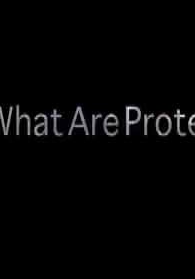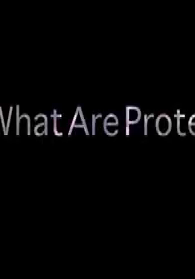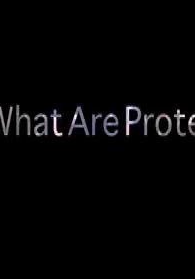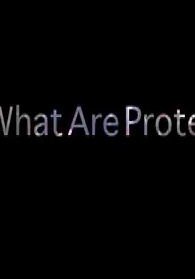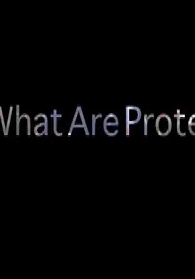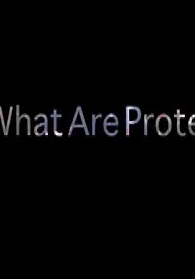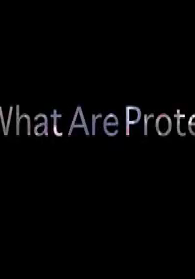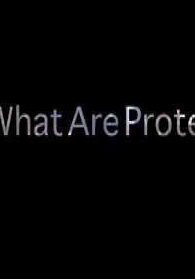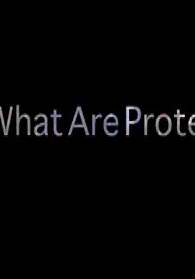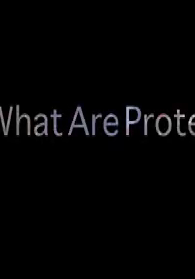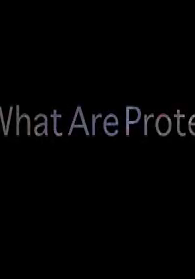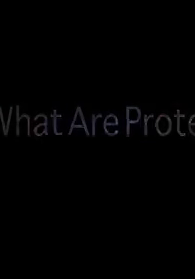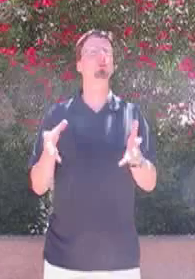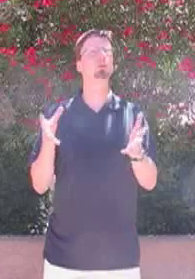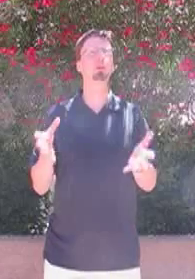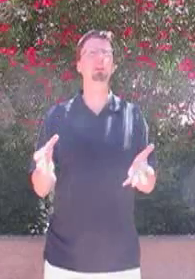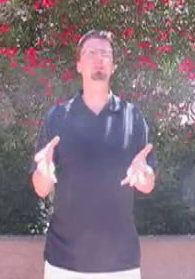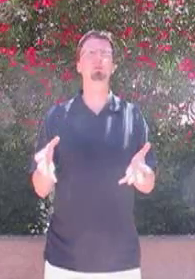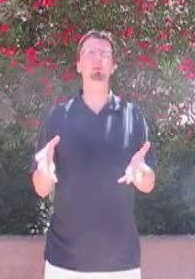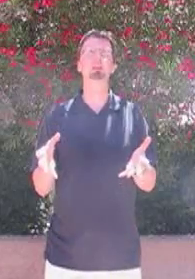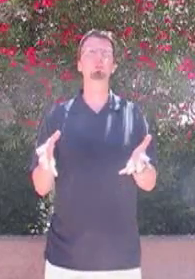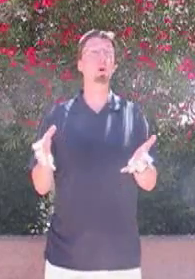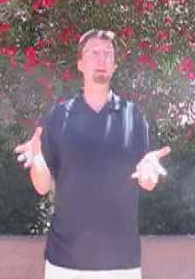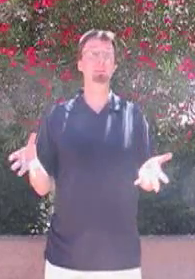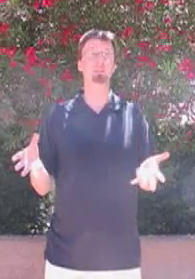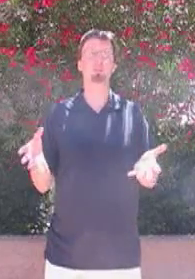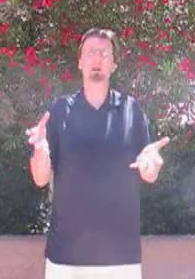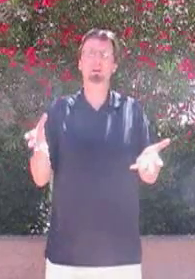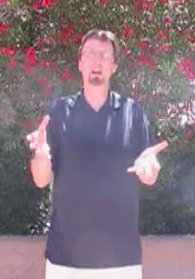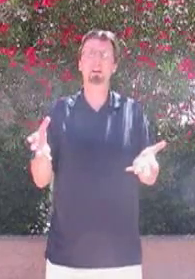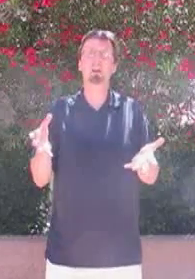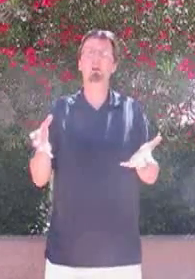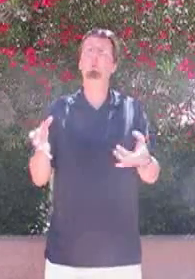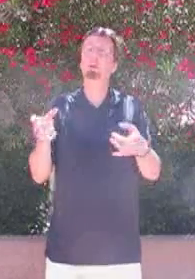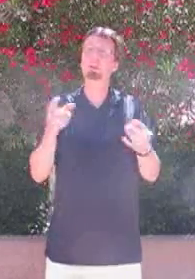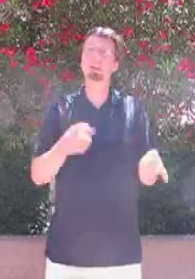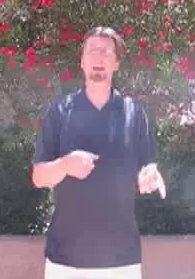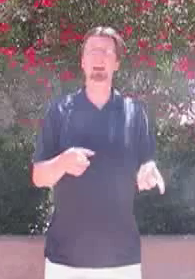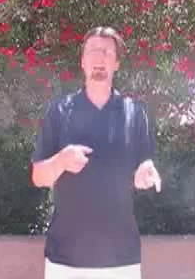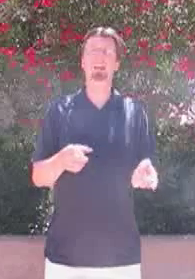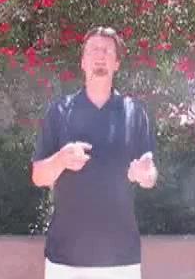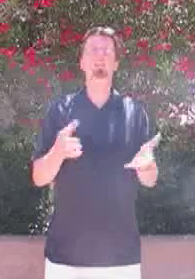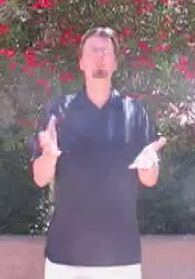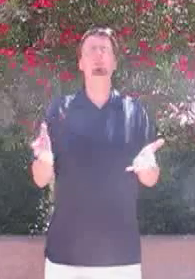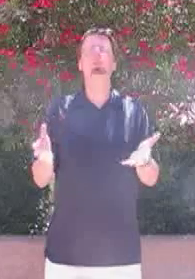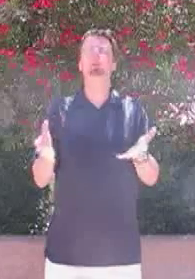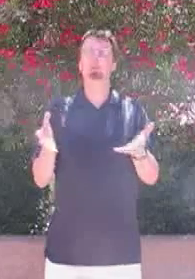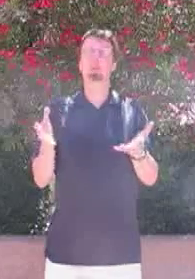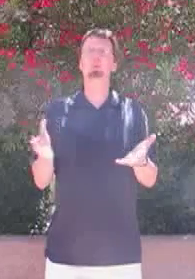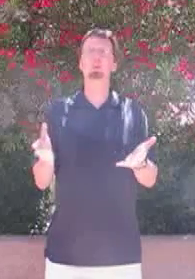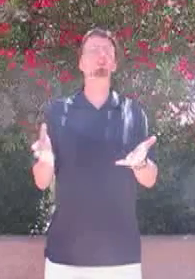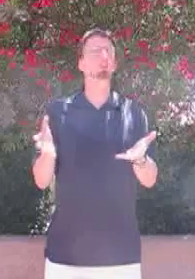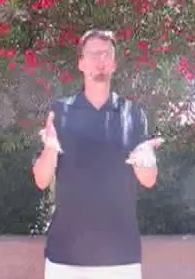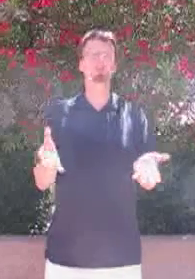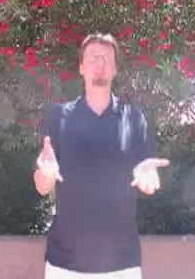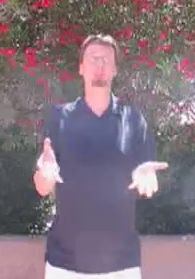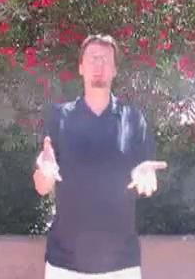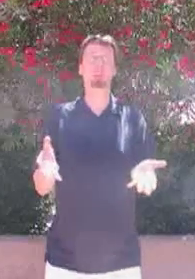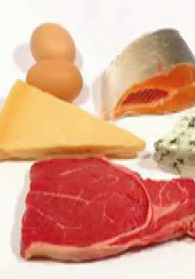You've heard the name protein since you were in grade school, but what is it? Or better yet, what are they? Most of you know that you get proteins in the foods that you eat,